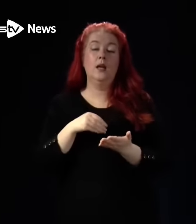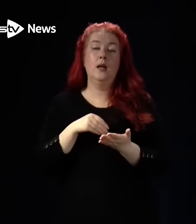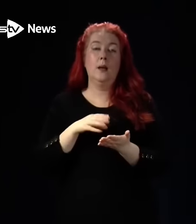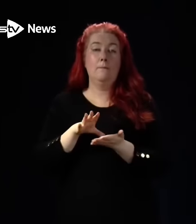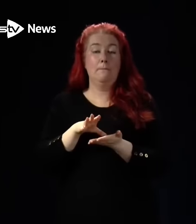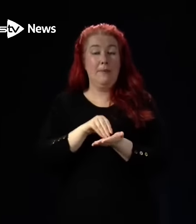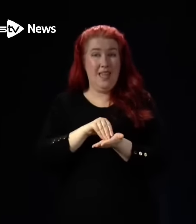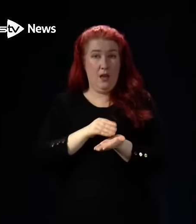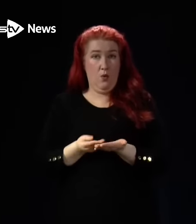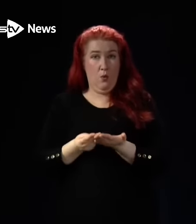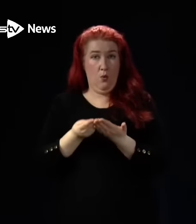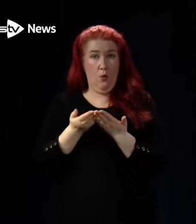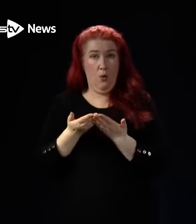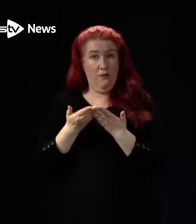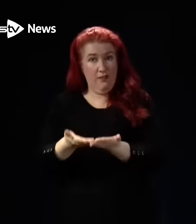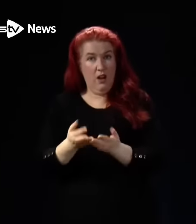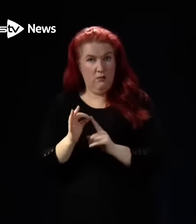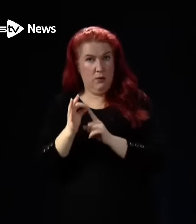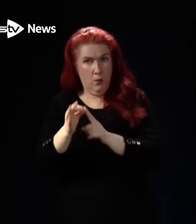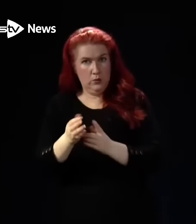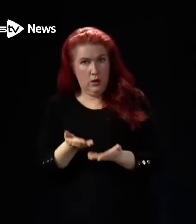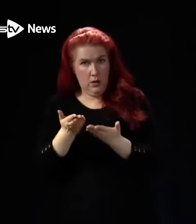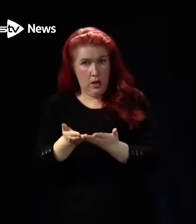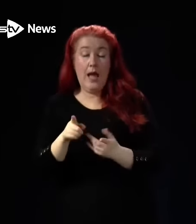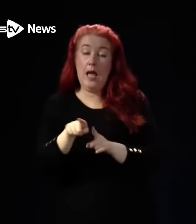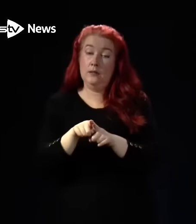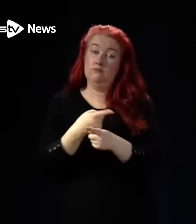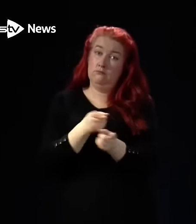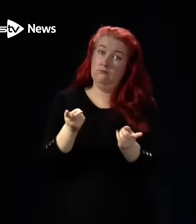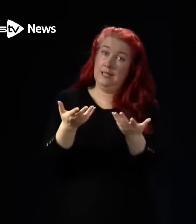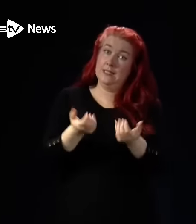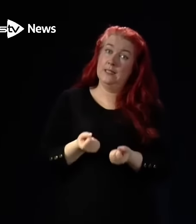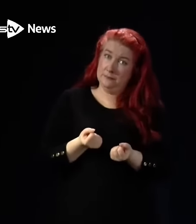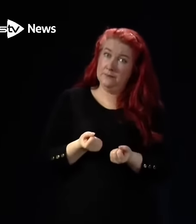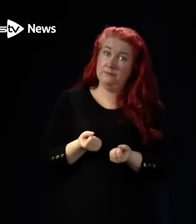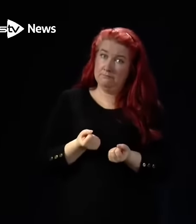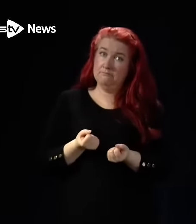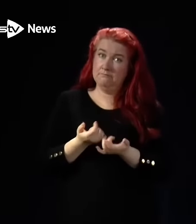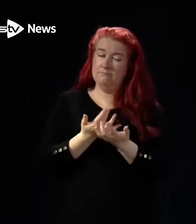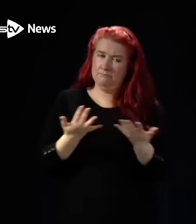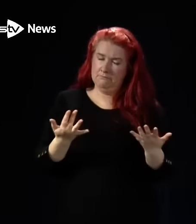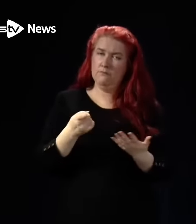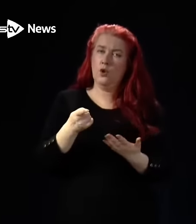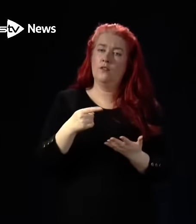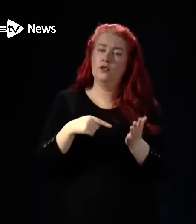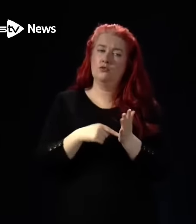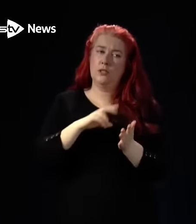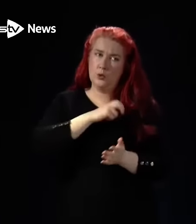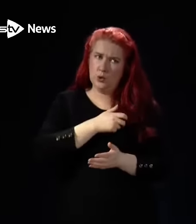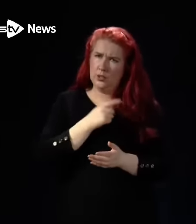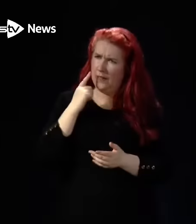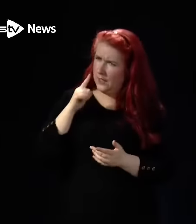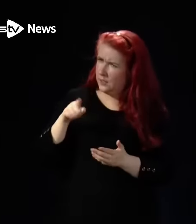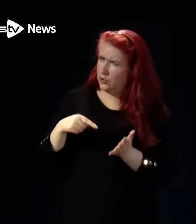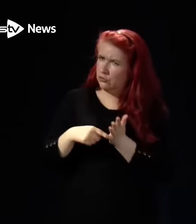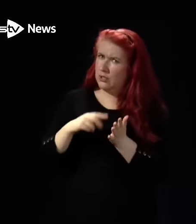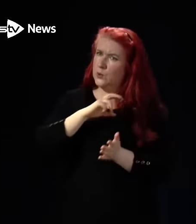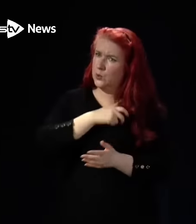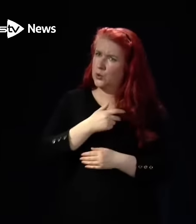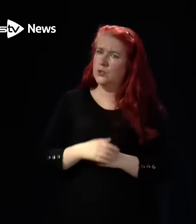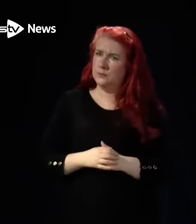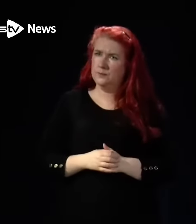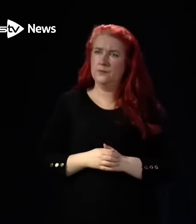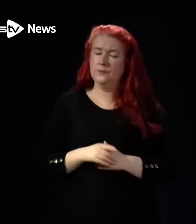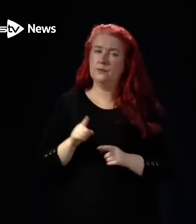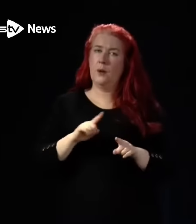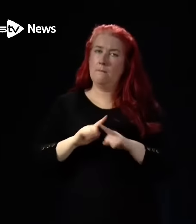to NHS staff and accepted by a number of trade unions and trade unions, I think representing probably